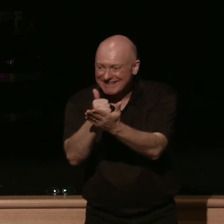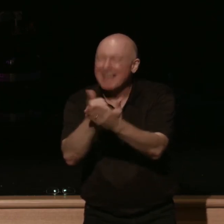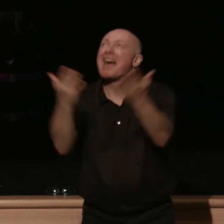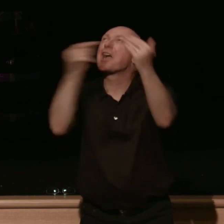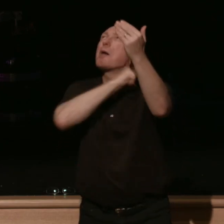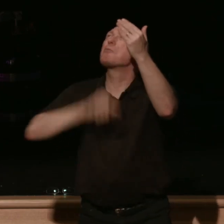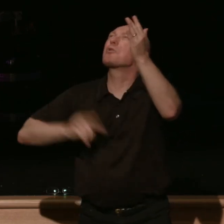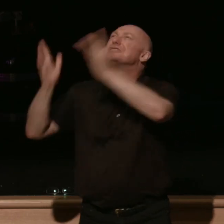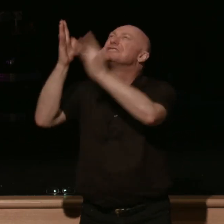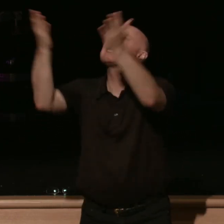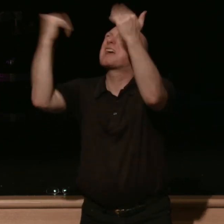come Lord Jesus